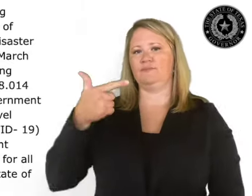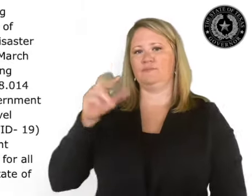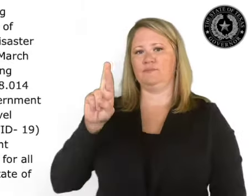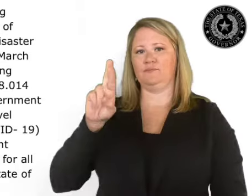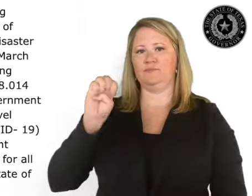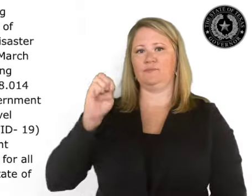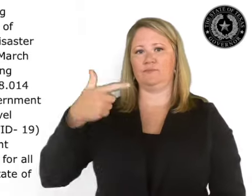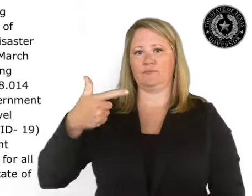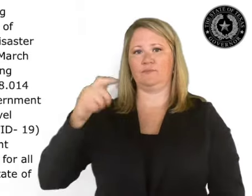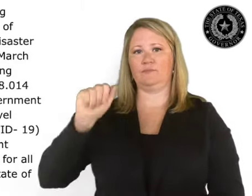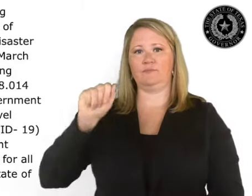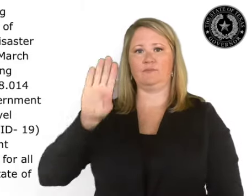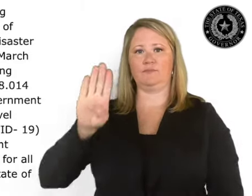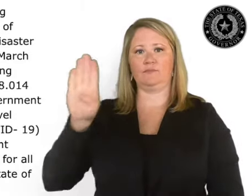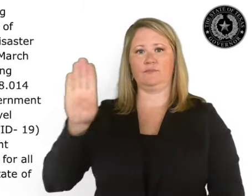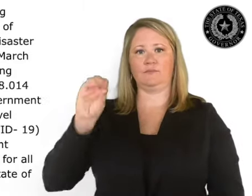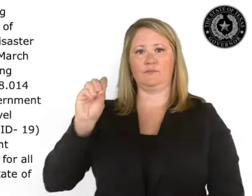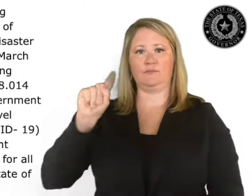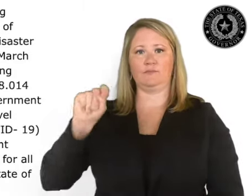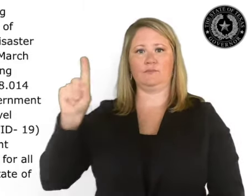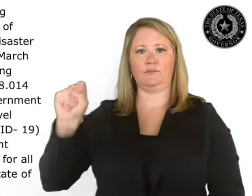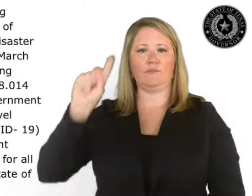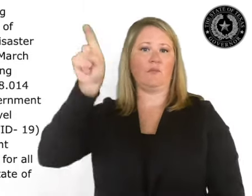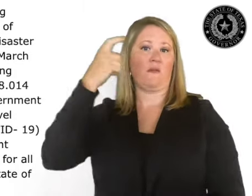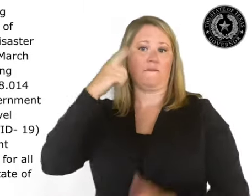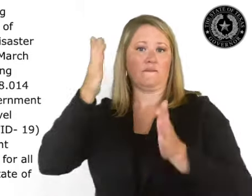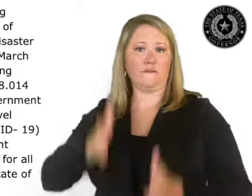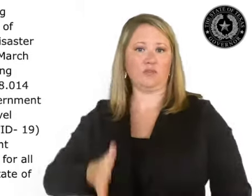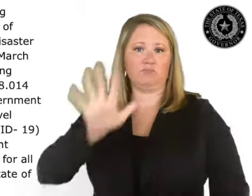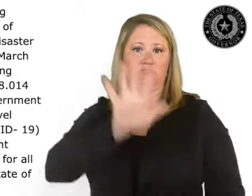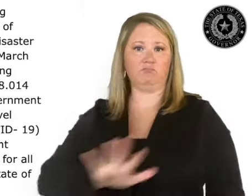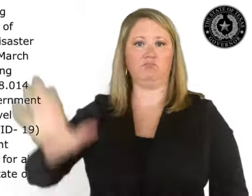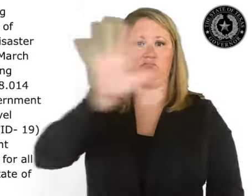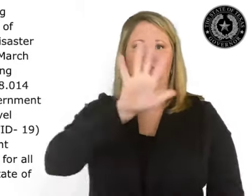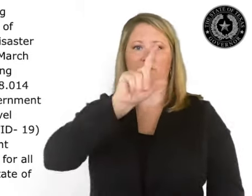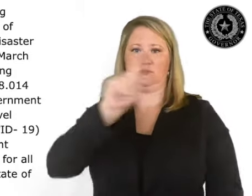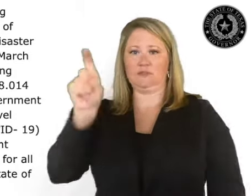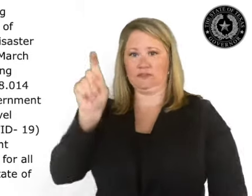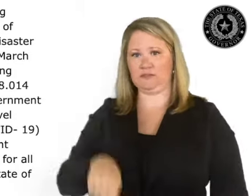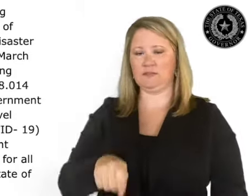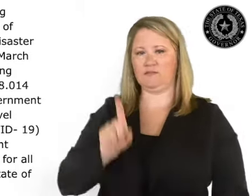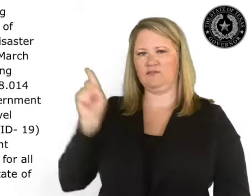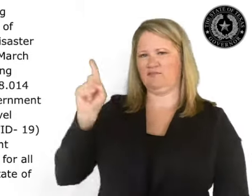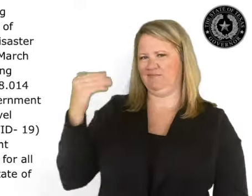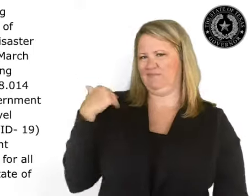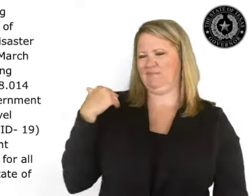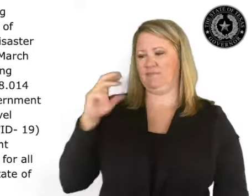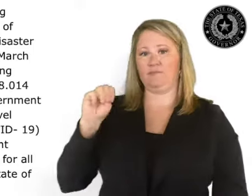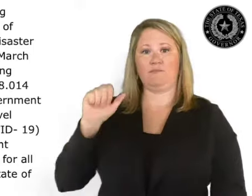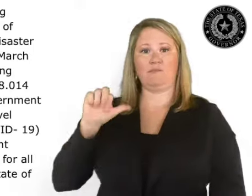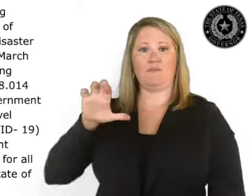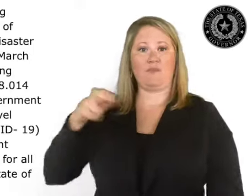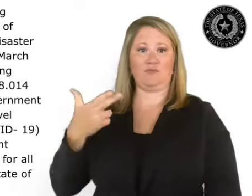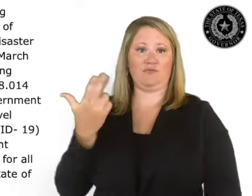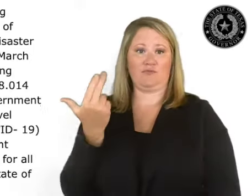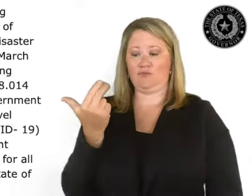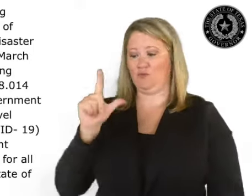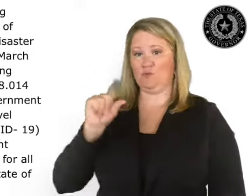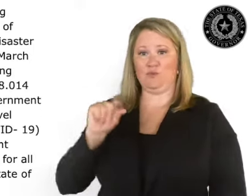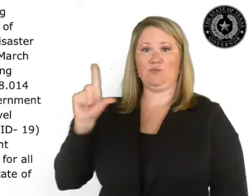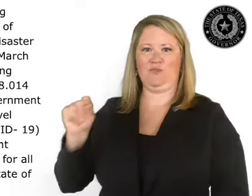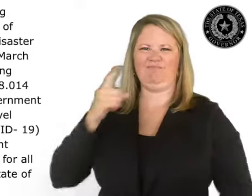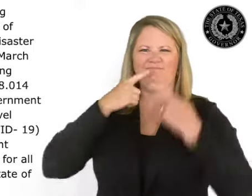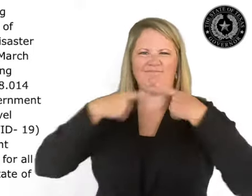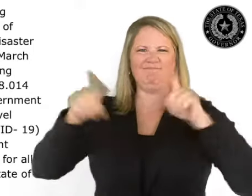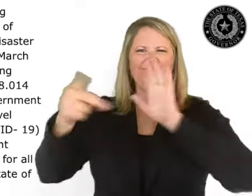Whereas, I, Greg Abbott, Governor of Texas, issued a disaster proclamation on March 13,